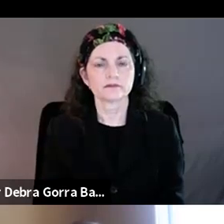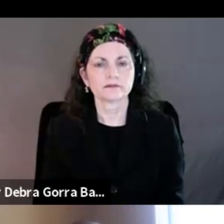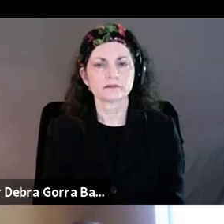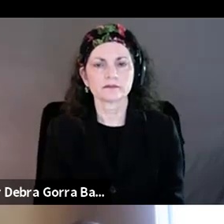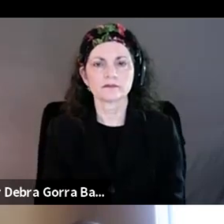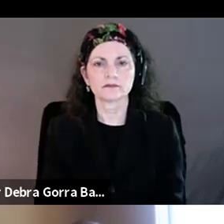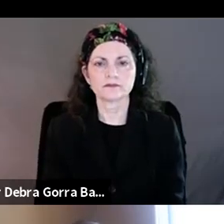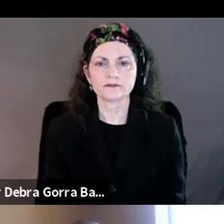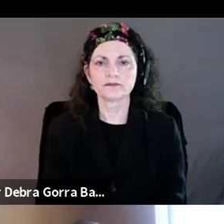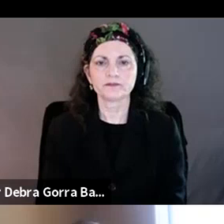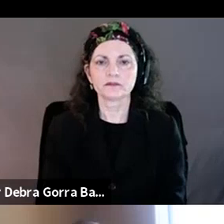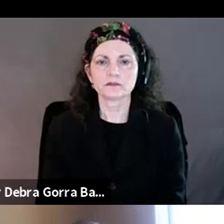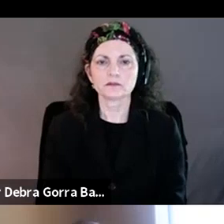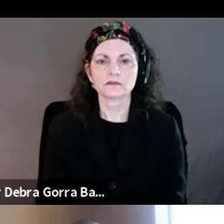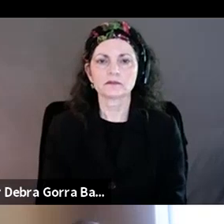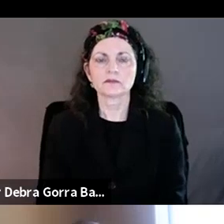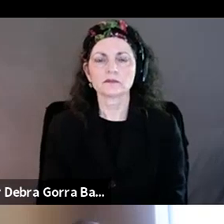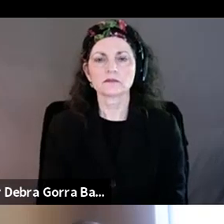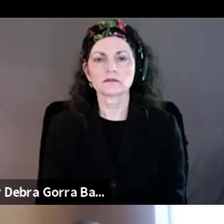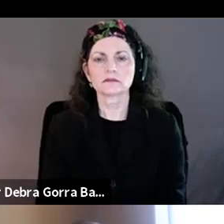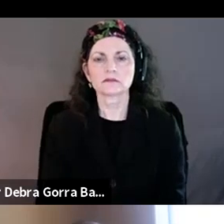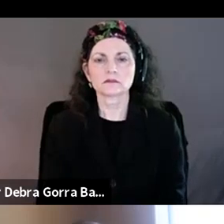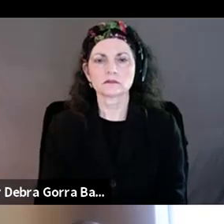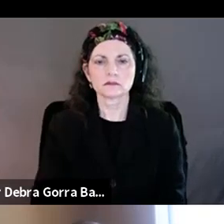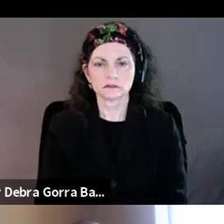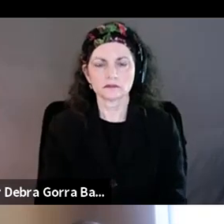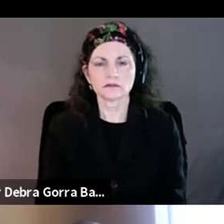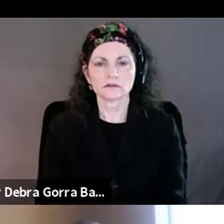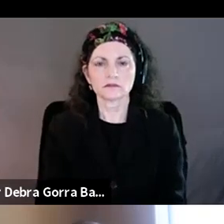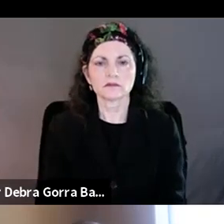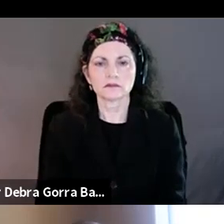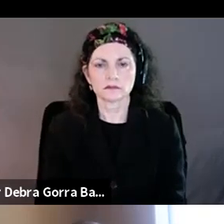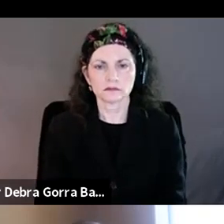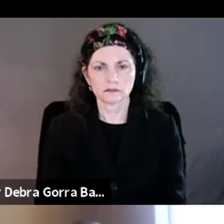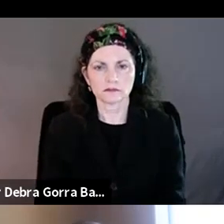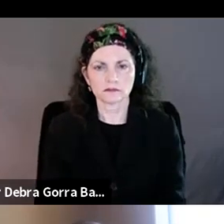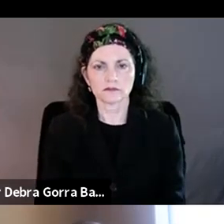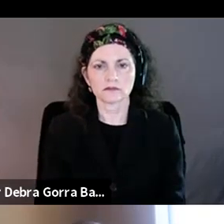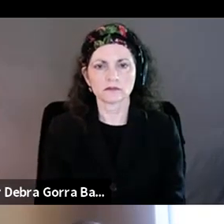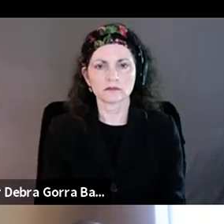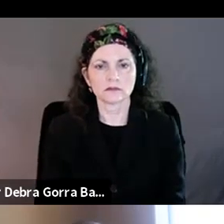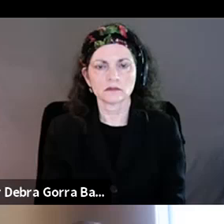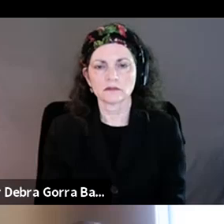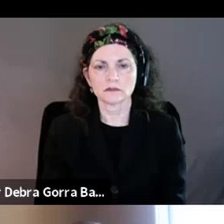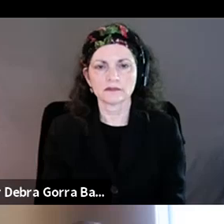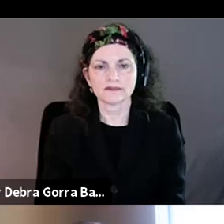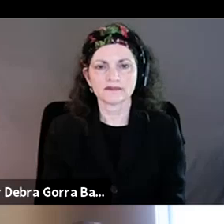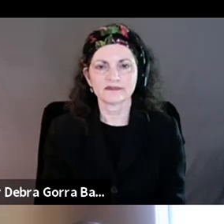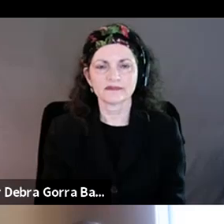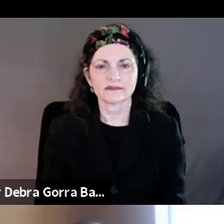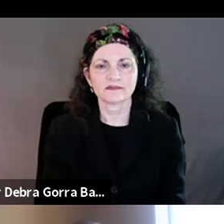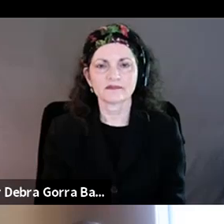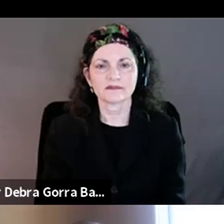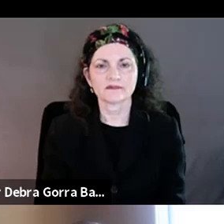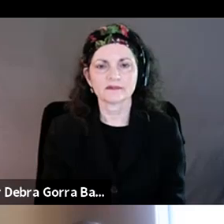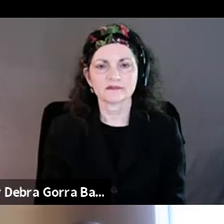So we're not alone in this, we're in this together. So I'm really excited to be a part of this